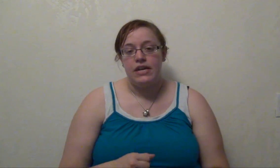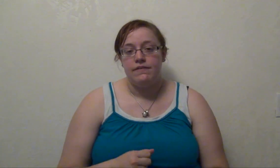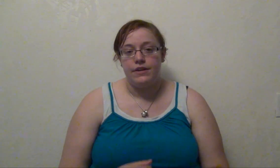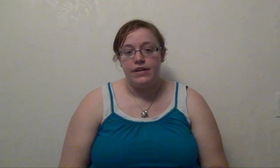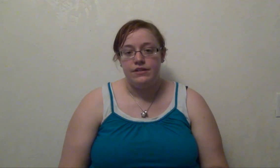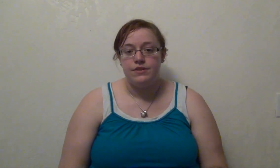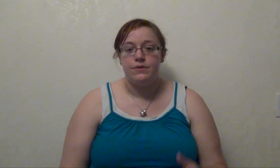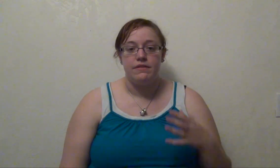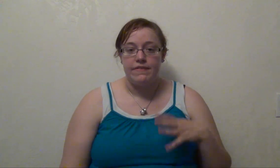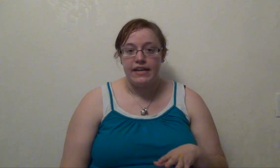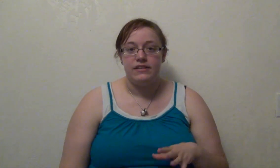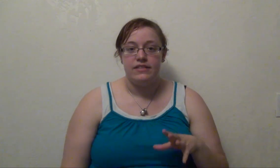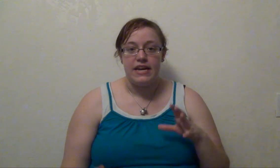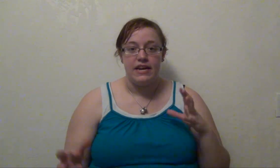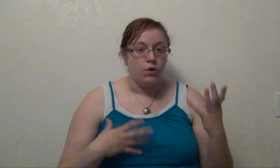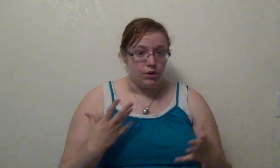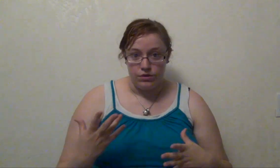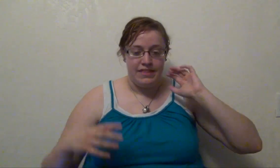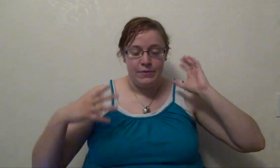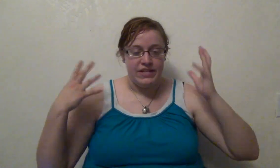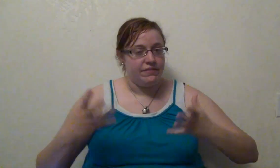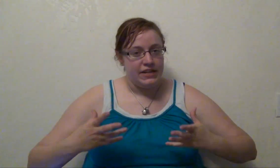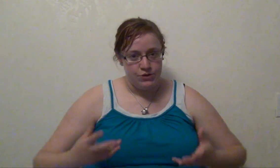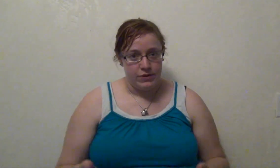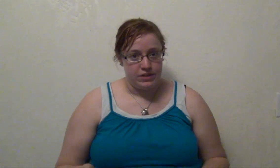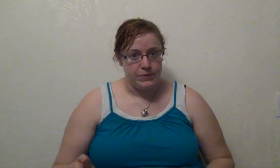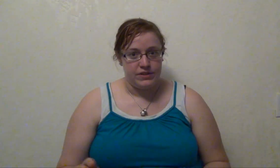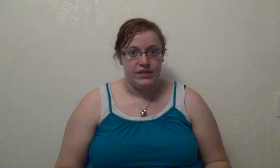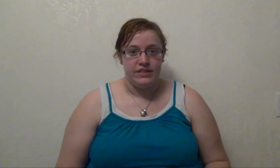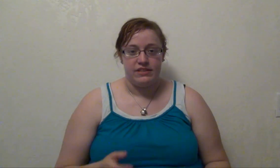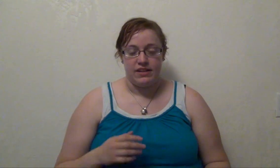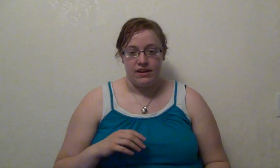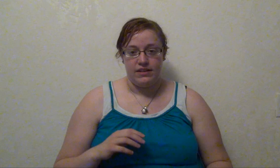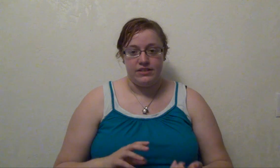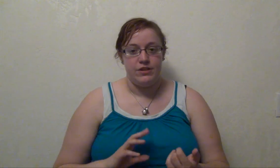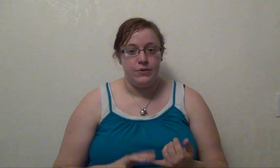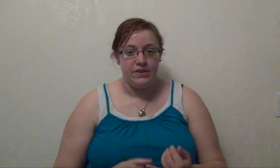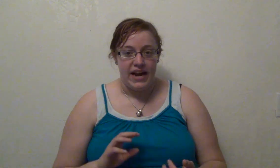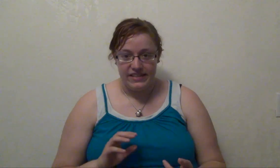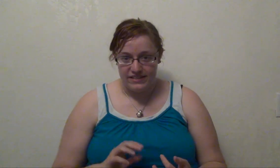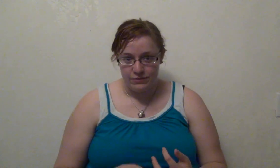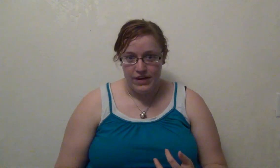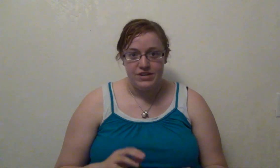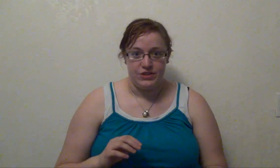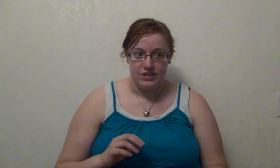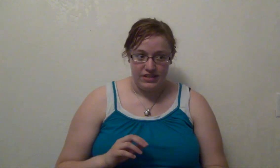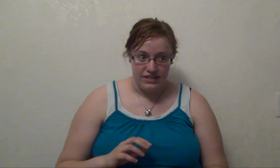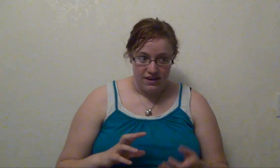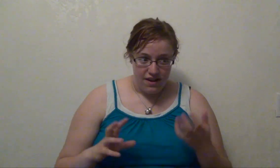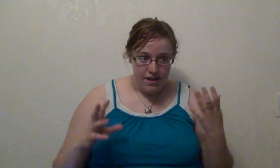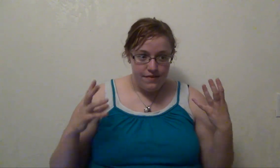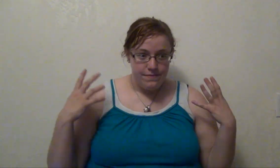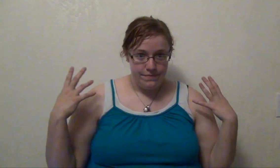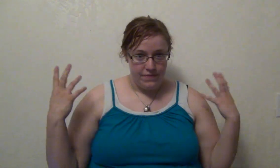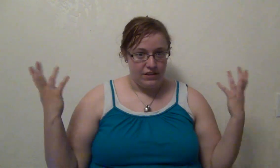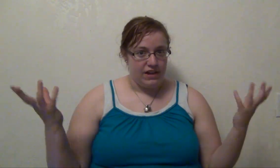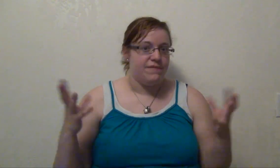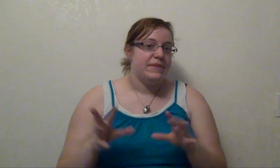if they're into the fantasy world. They would definitely enjoy this book series. It's got a lot to do with knights and rangers and a lot of